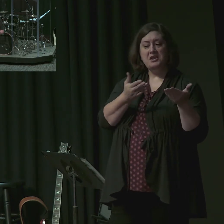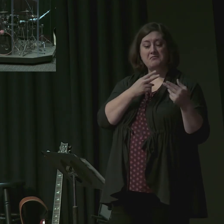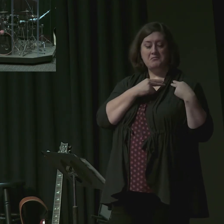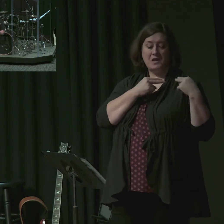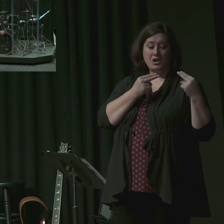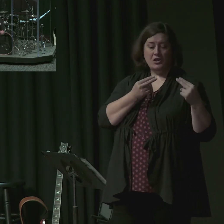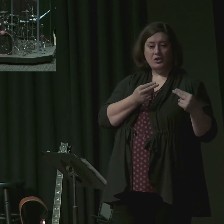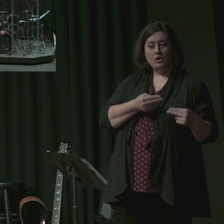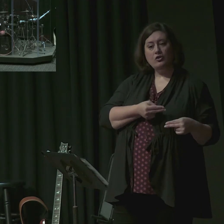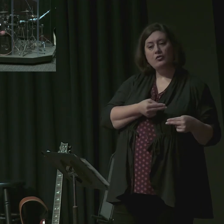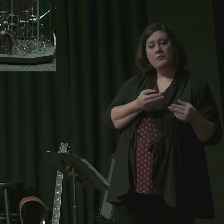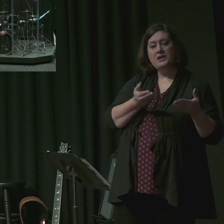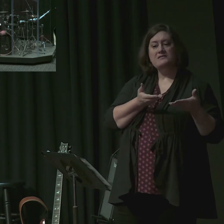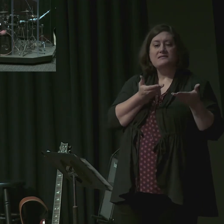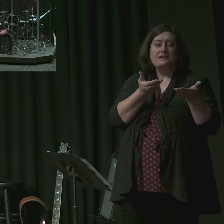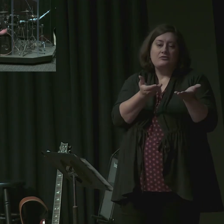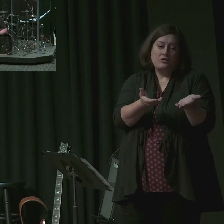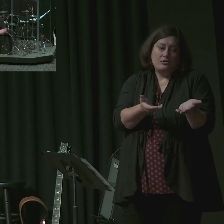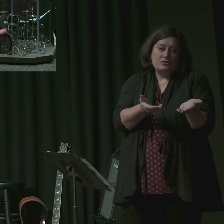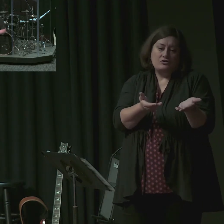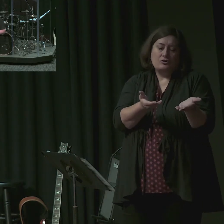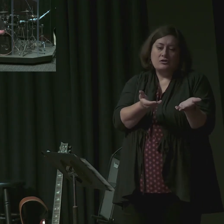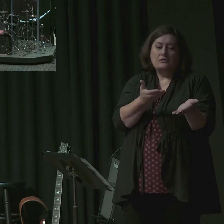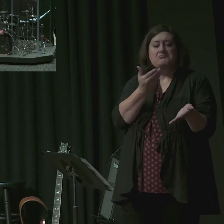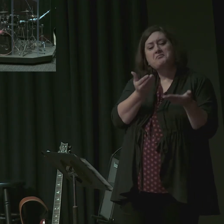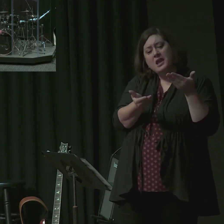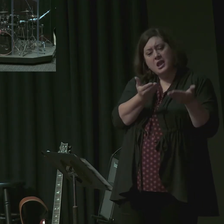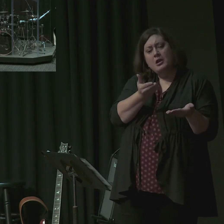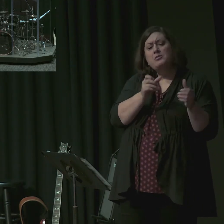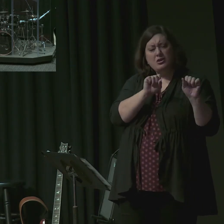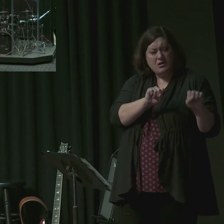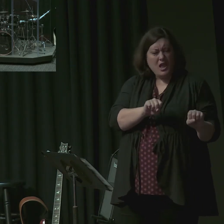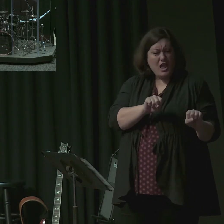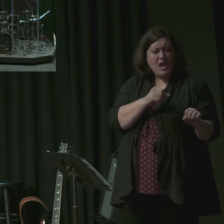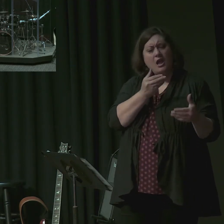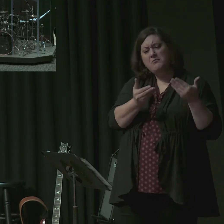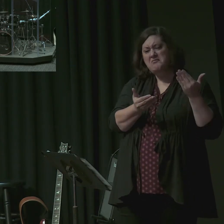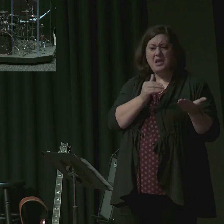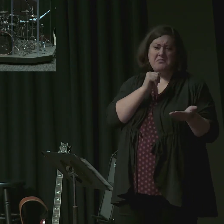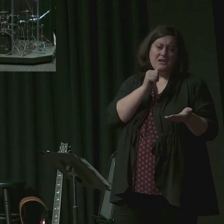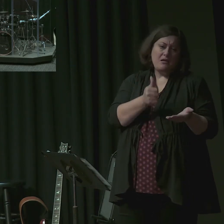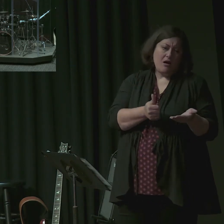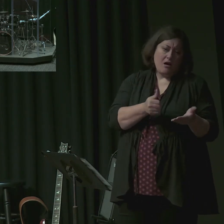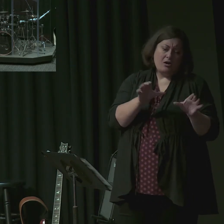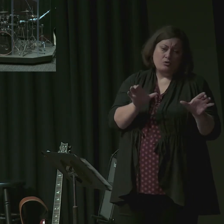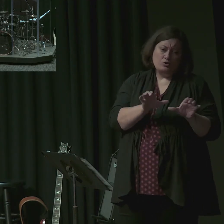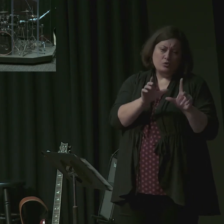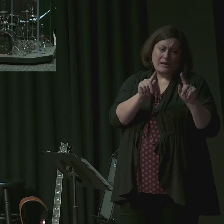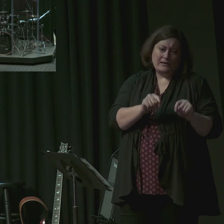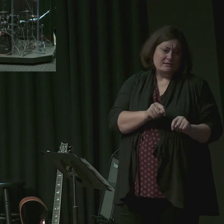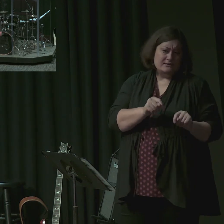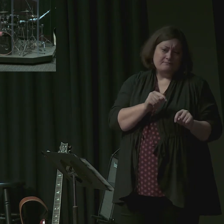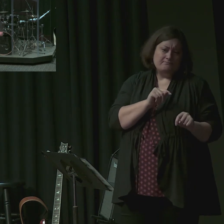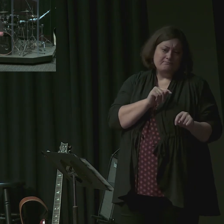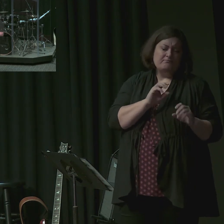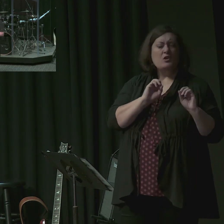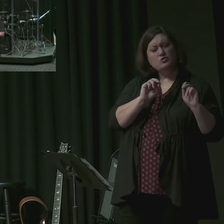You are to proclaim them as living, vital truths. You are to speak with